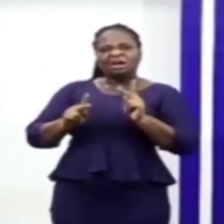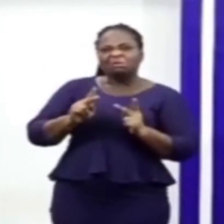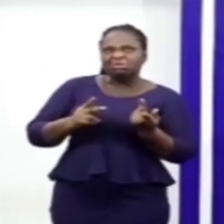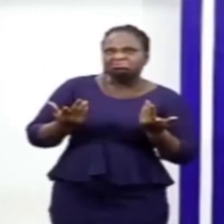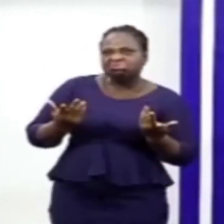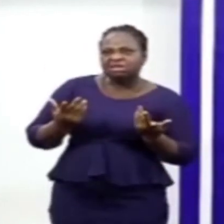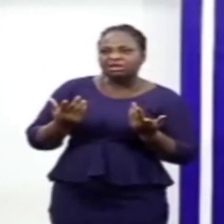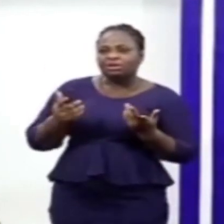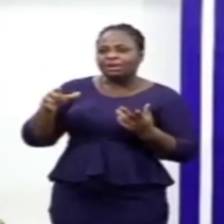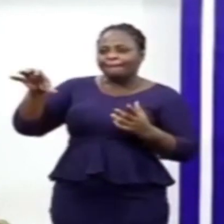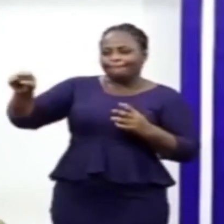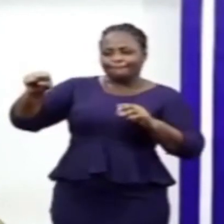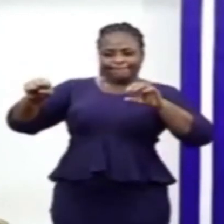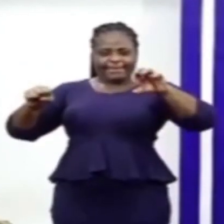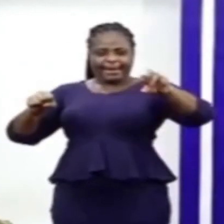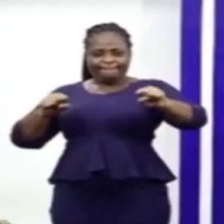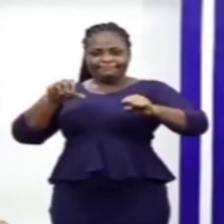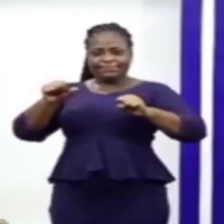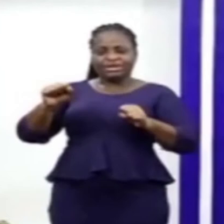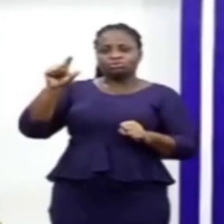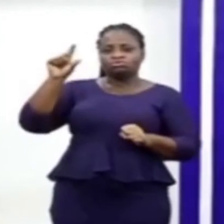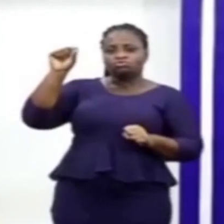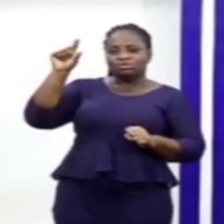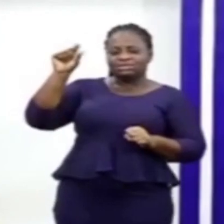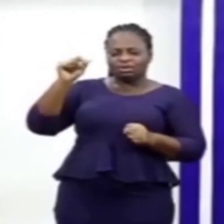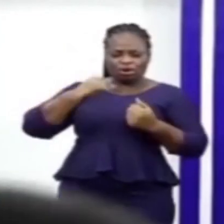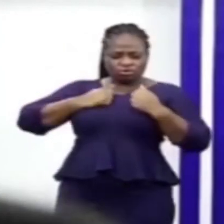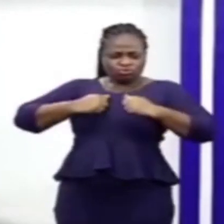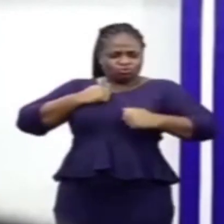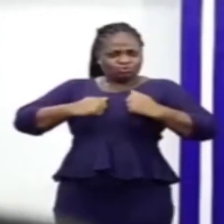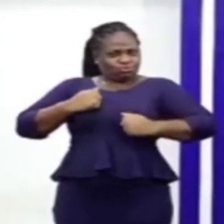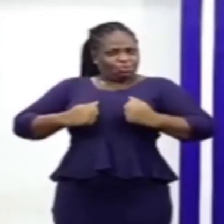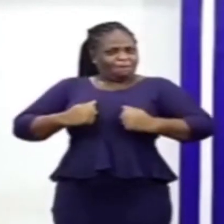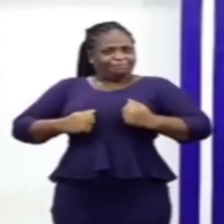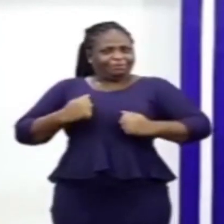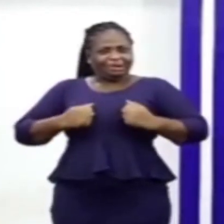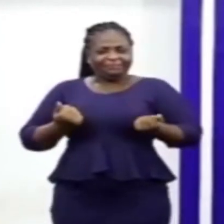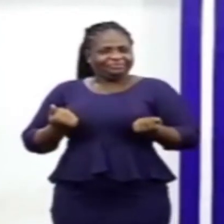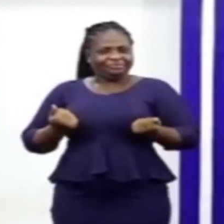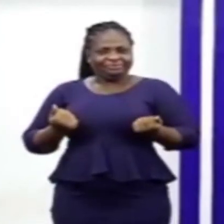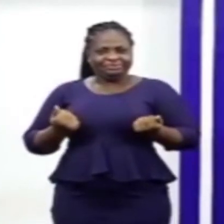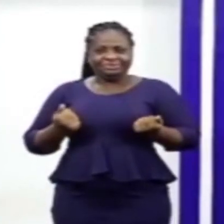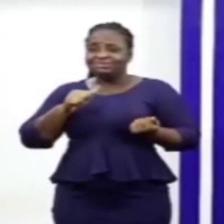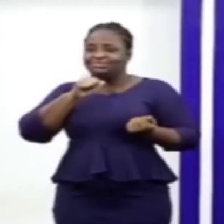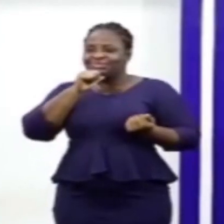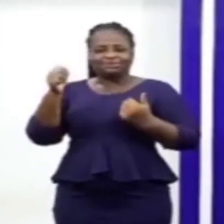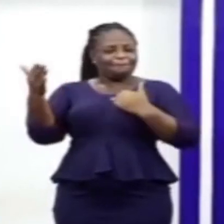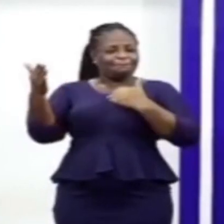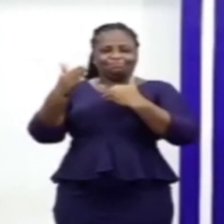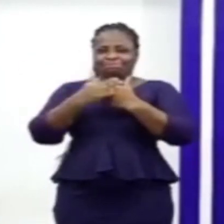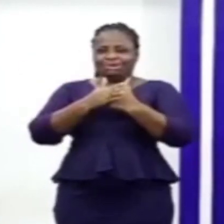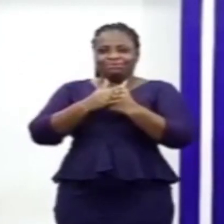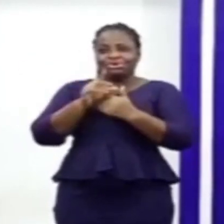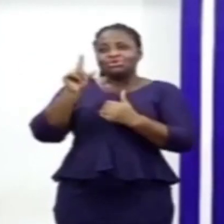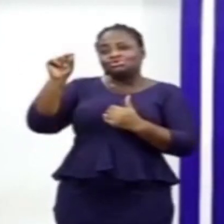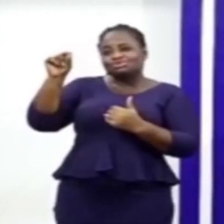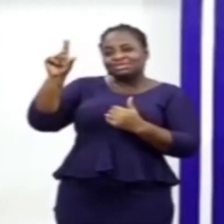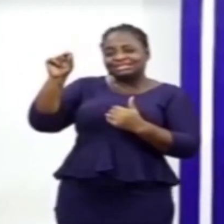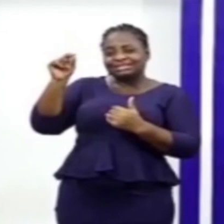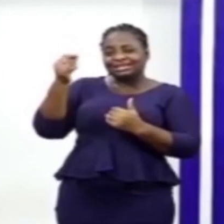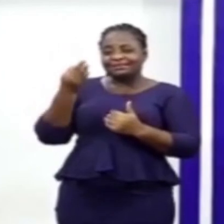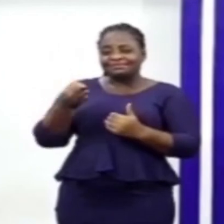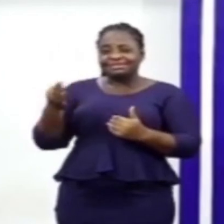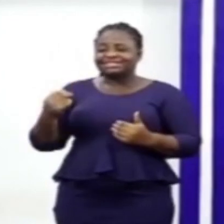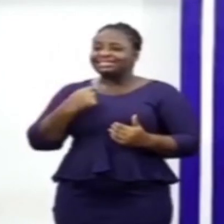We are picking 20 and they are going to be clean. They are not going to come back on the street. 20 of them. The facility